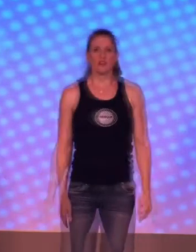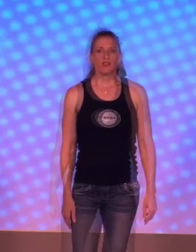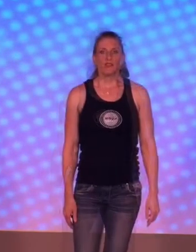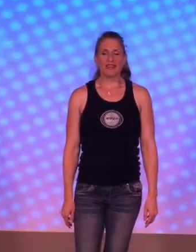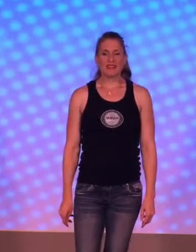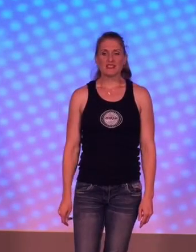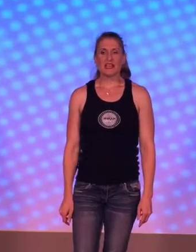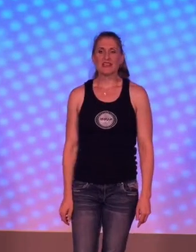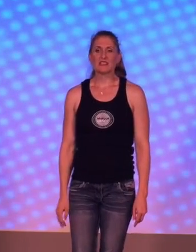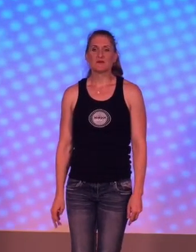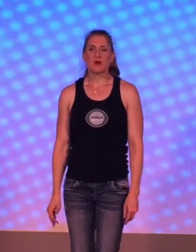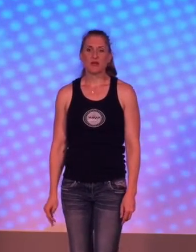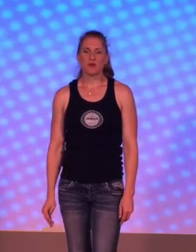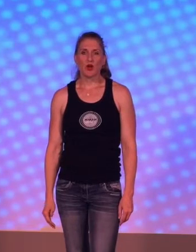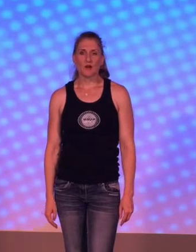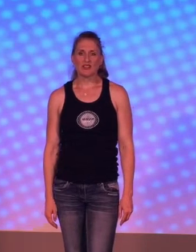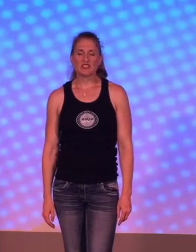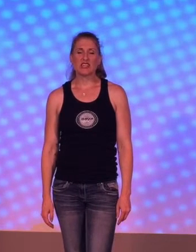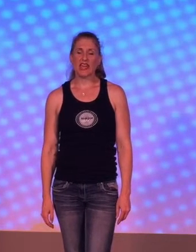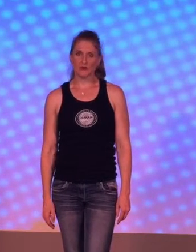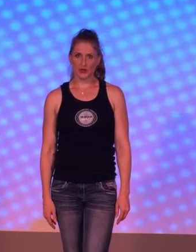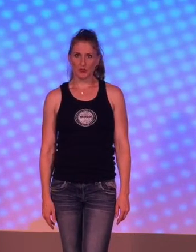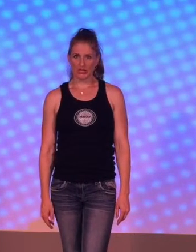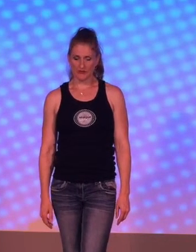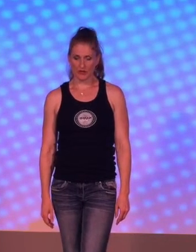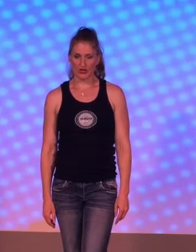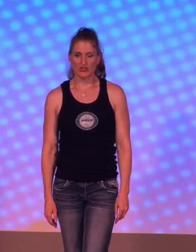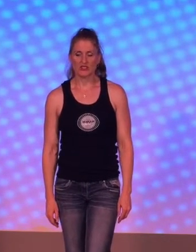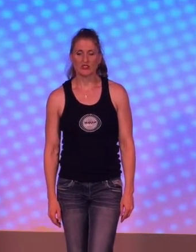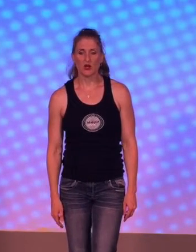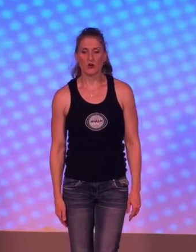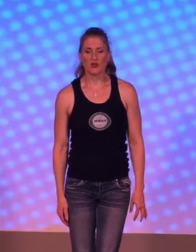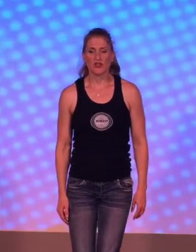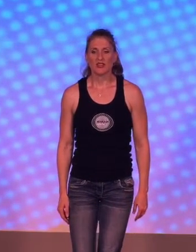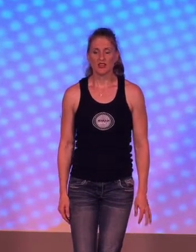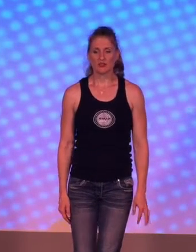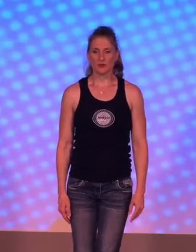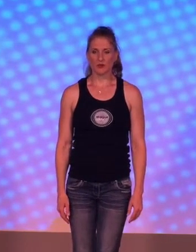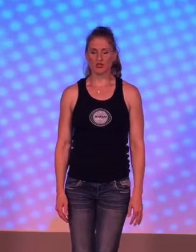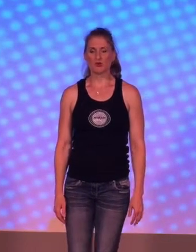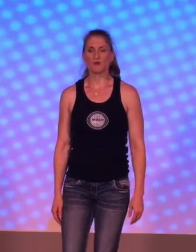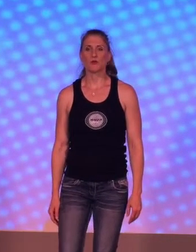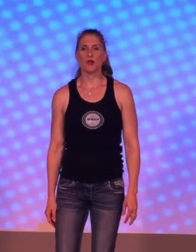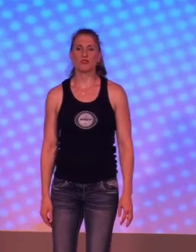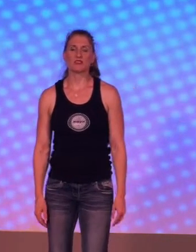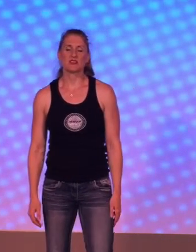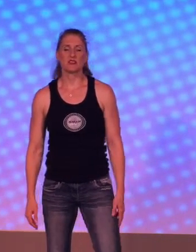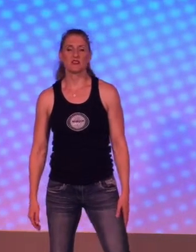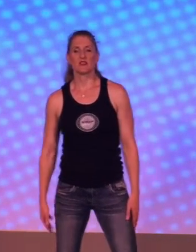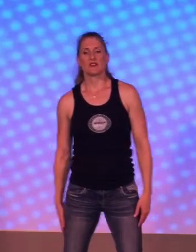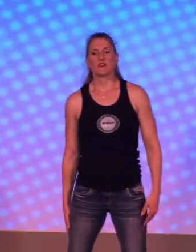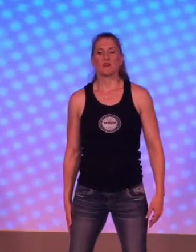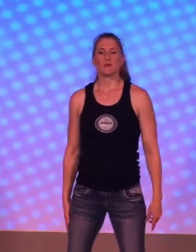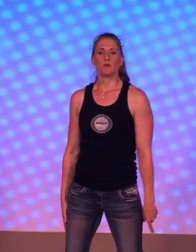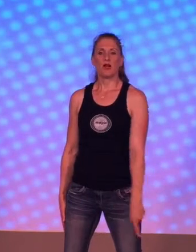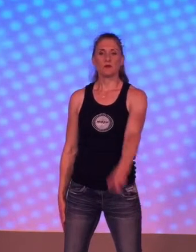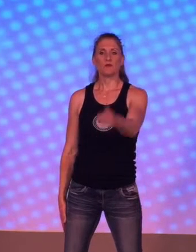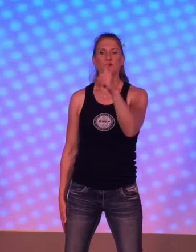The next line is, my promise to every believer. So, here's what we're going to do for promise. My